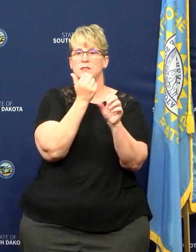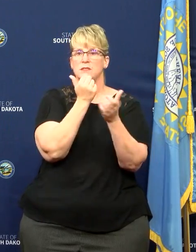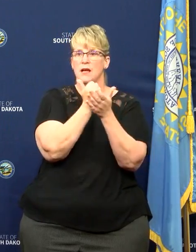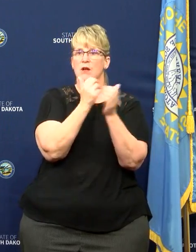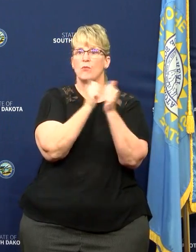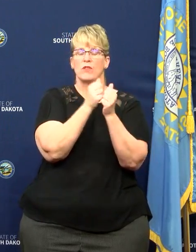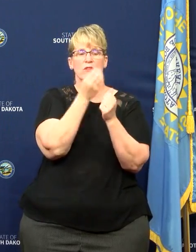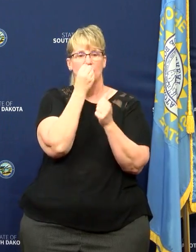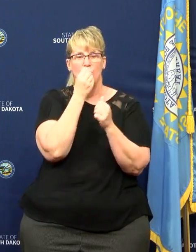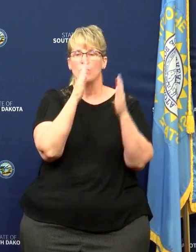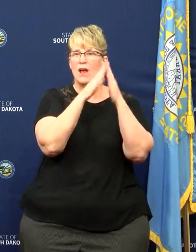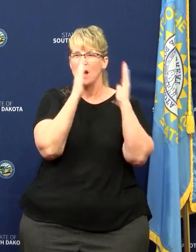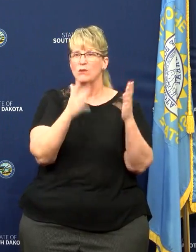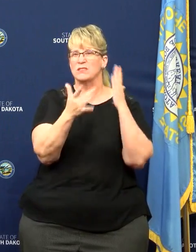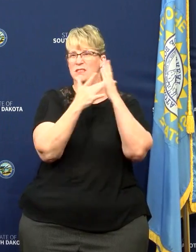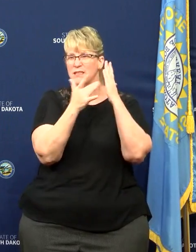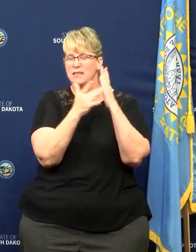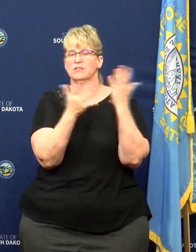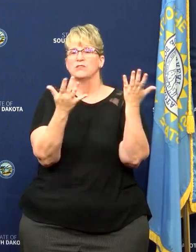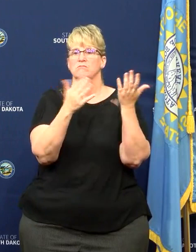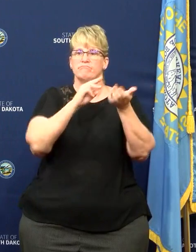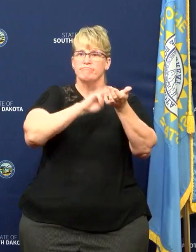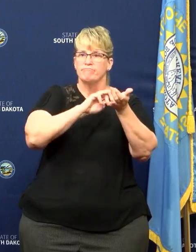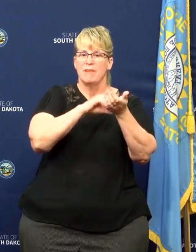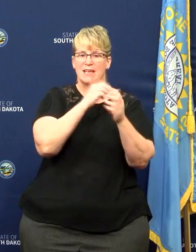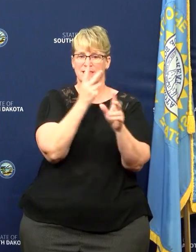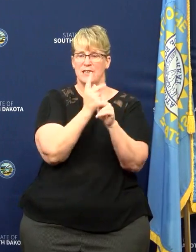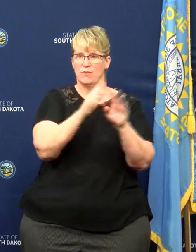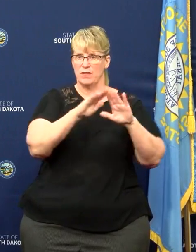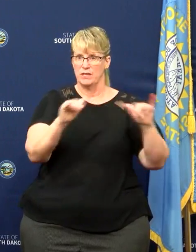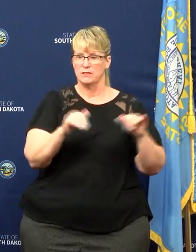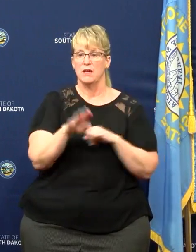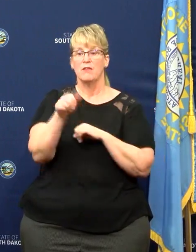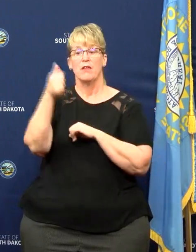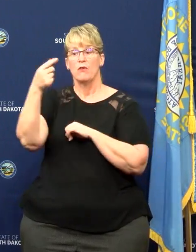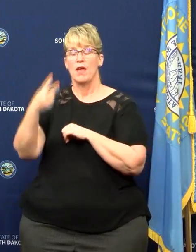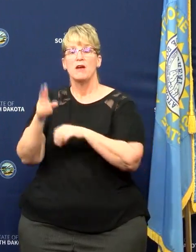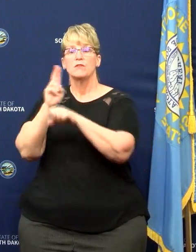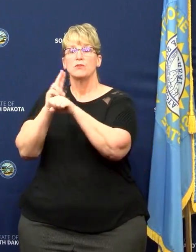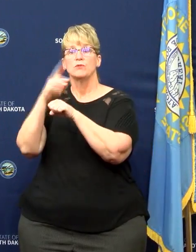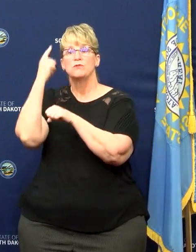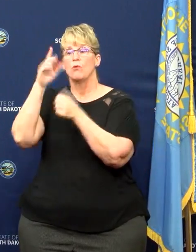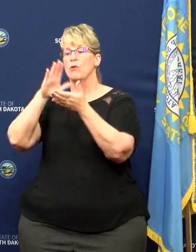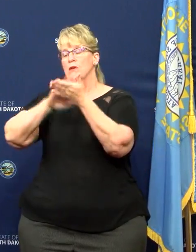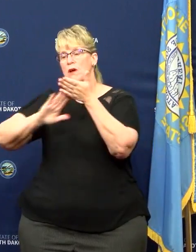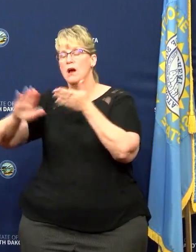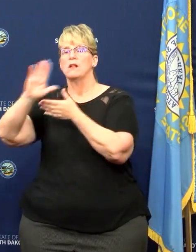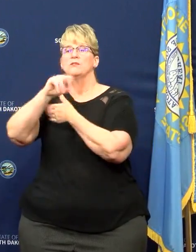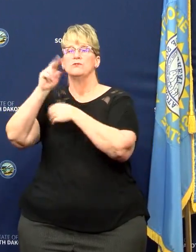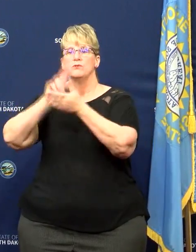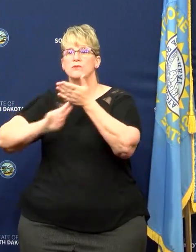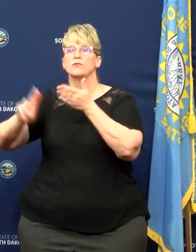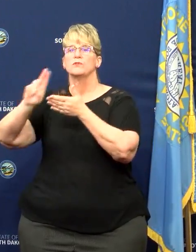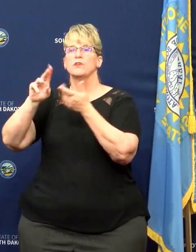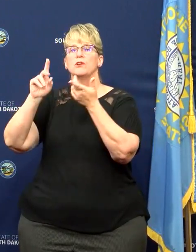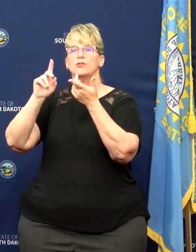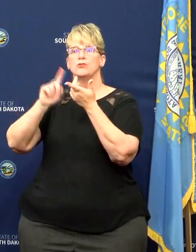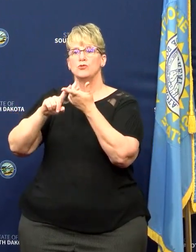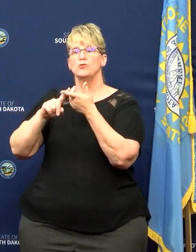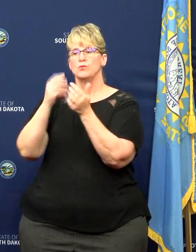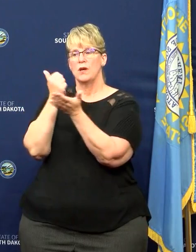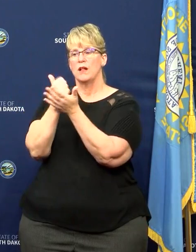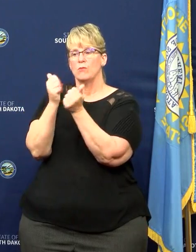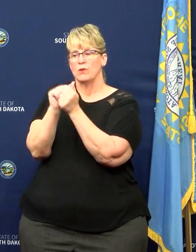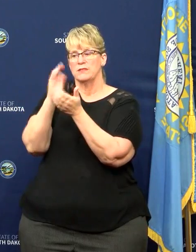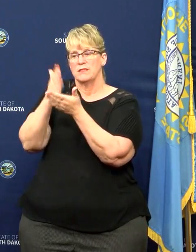housing, technology, health care, and child care. The other half is used by our colleges and universities to defray